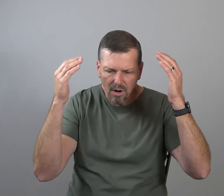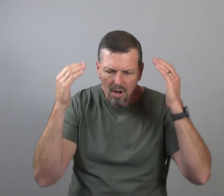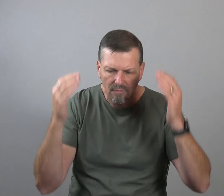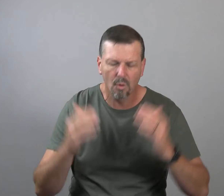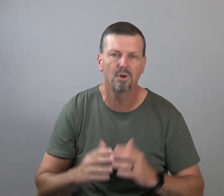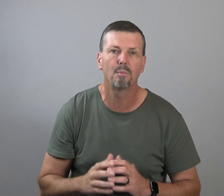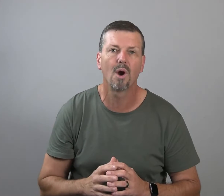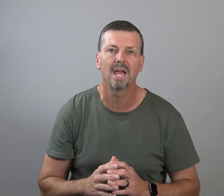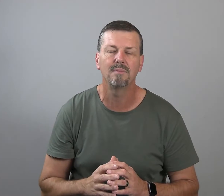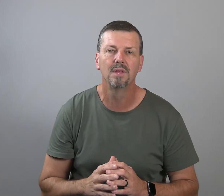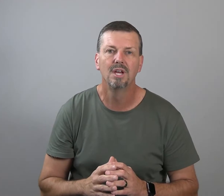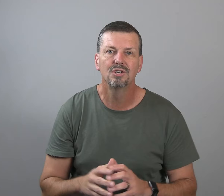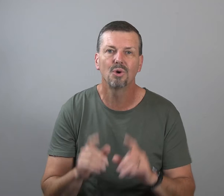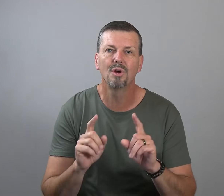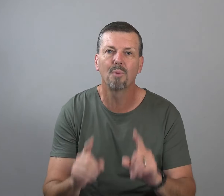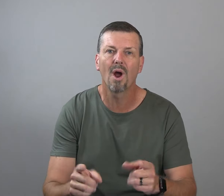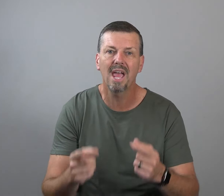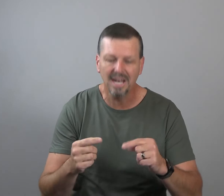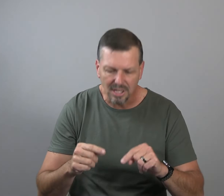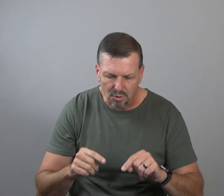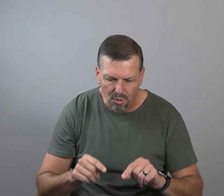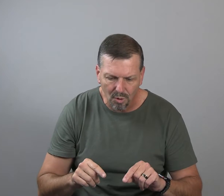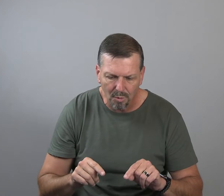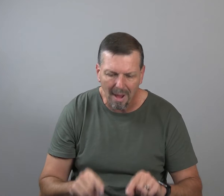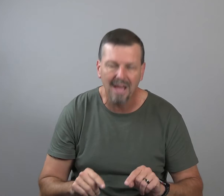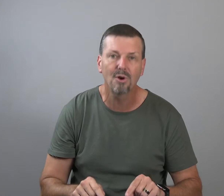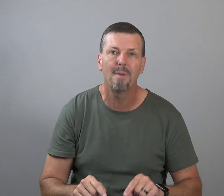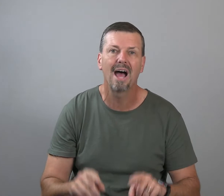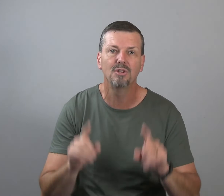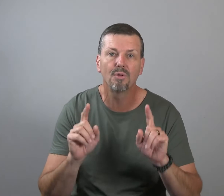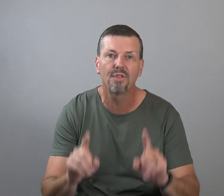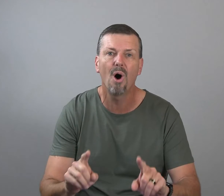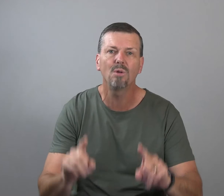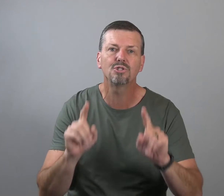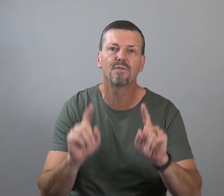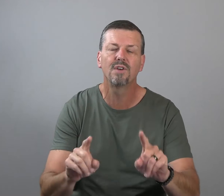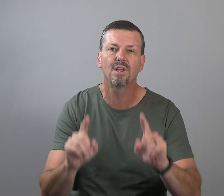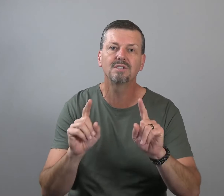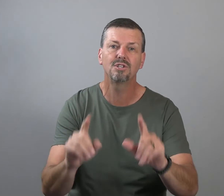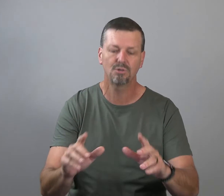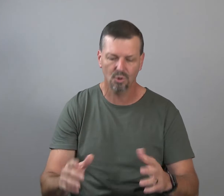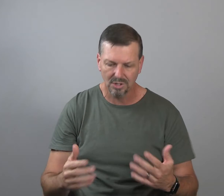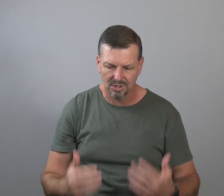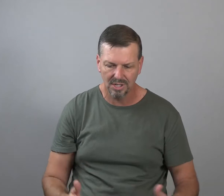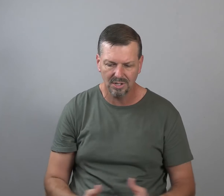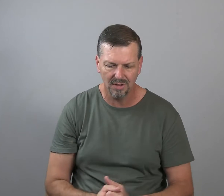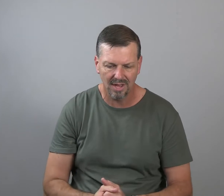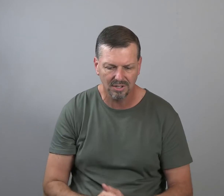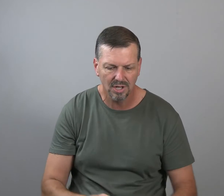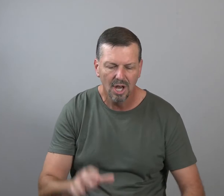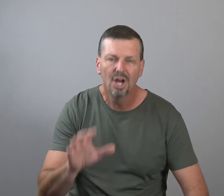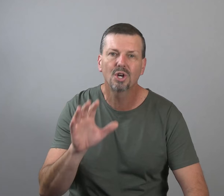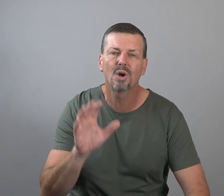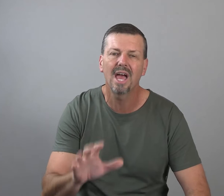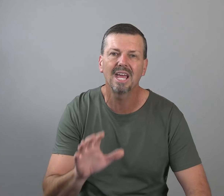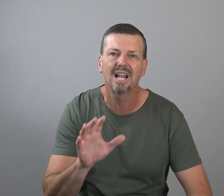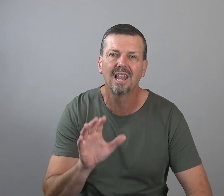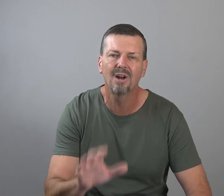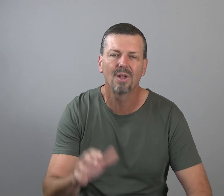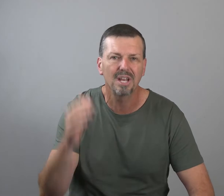for your brain. So your brain is ruled by your mind. Your thoughts, your feelings, and your choices, listen to this, create literally